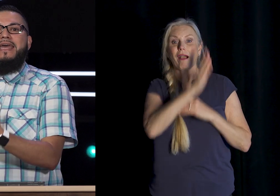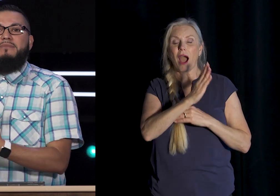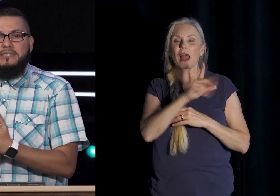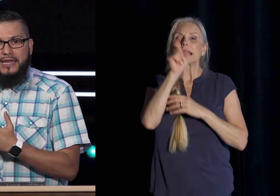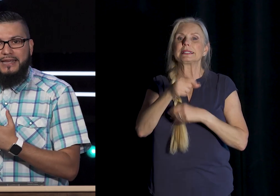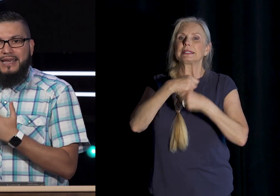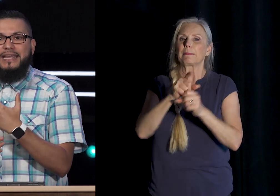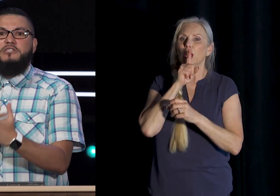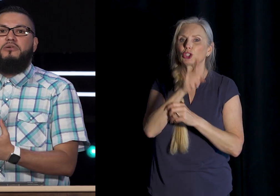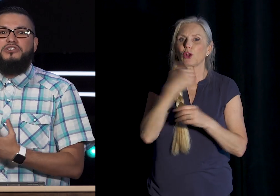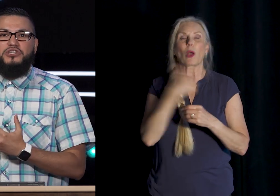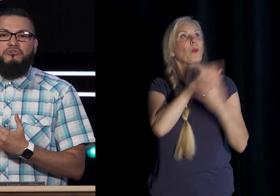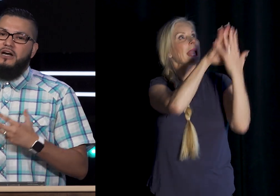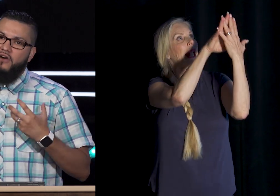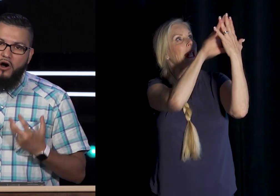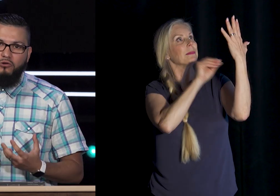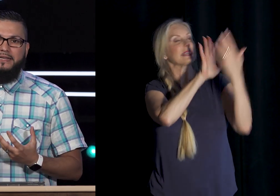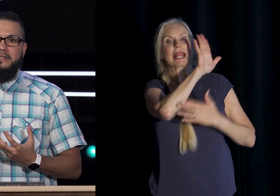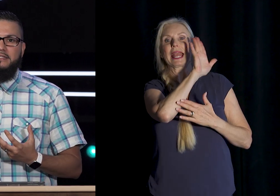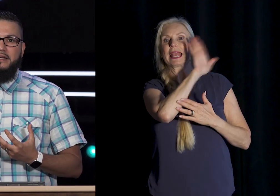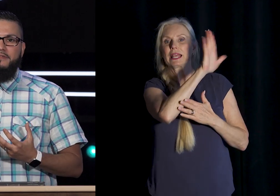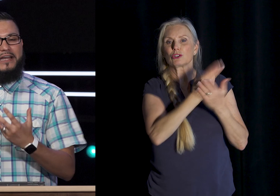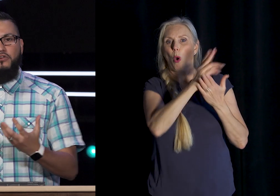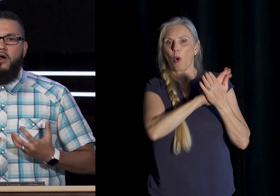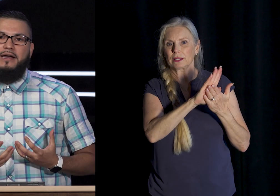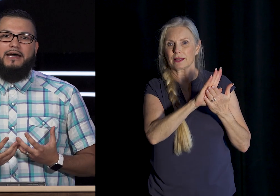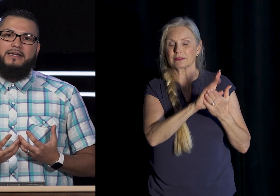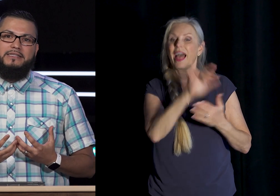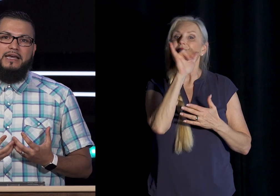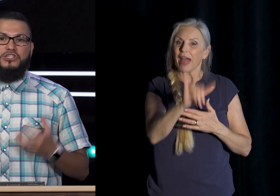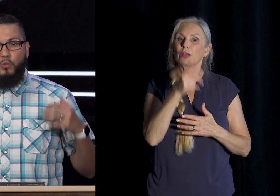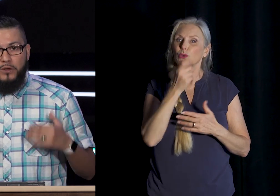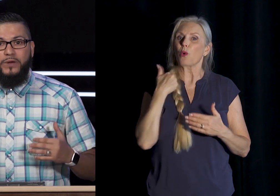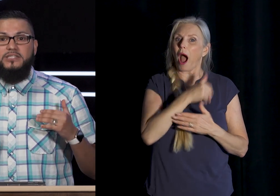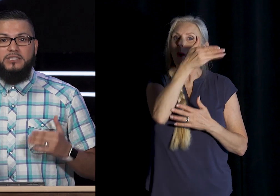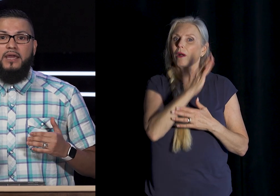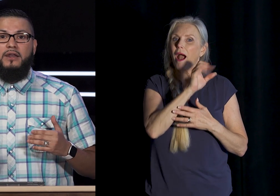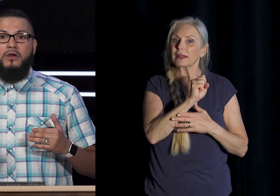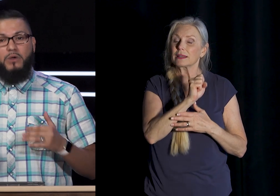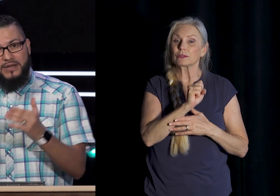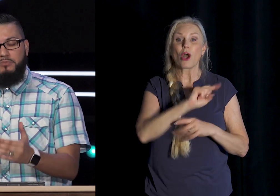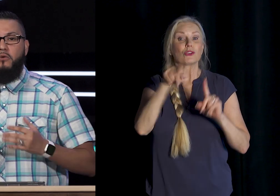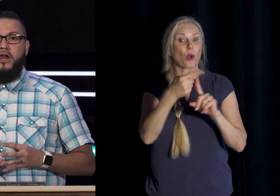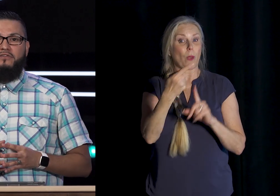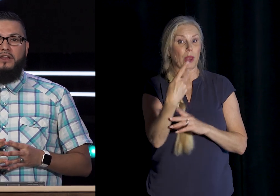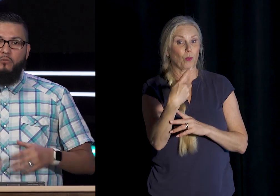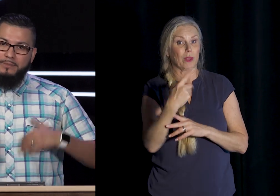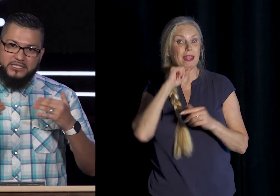imitate His pursuit Of holiness That's who our God is So when we sin We must be aware of it We must